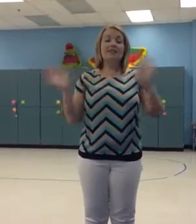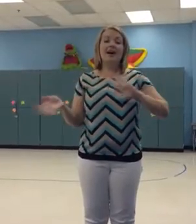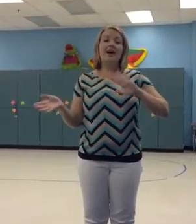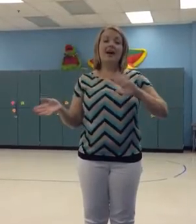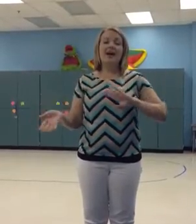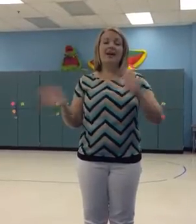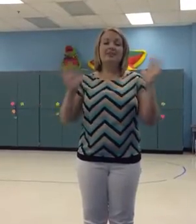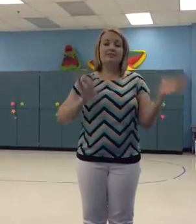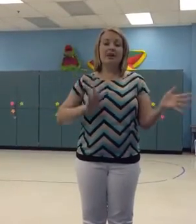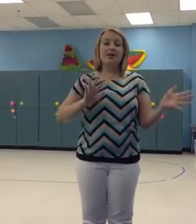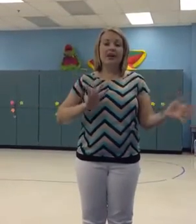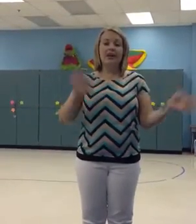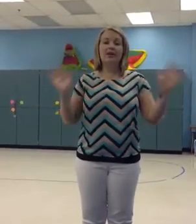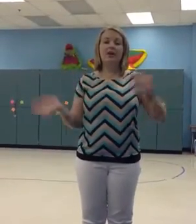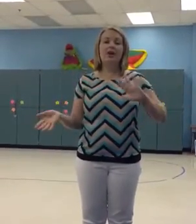Starlight, Starlight Co.